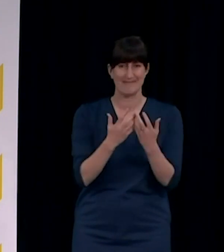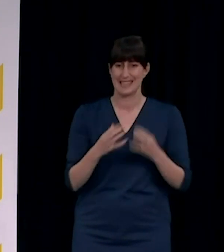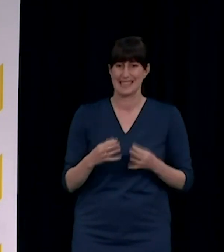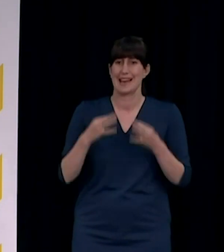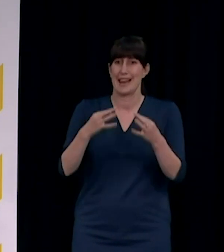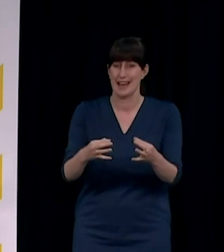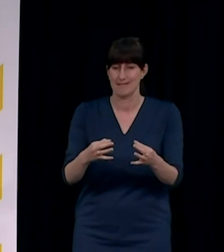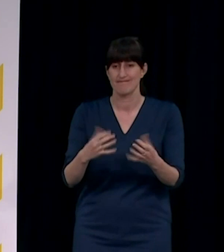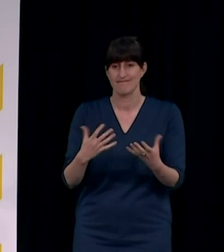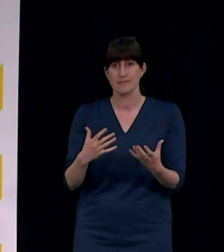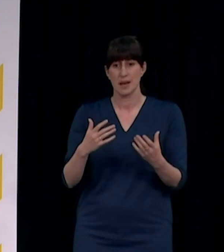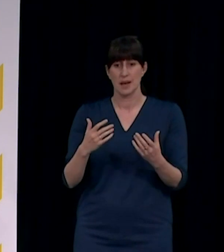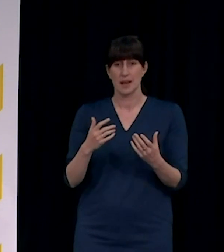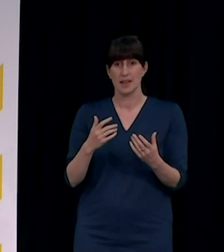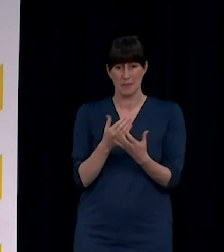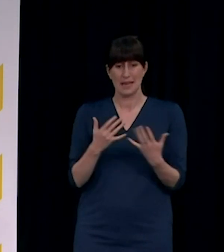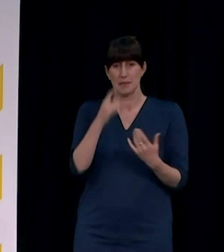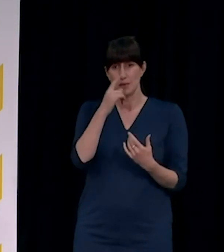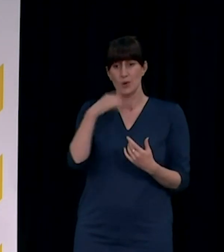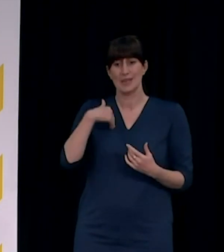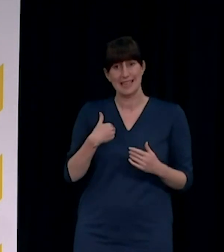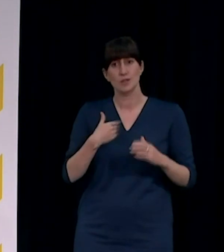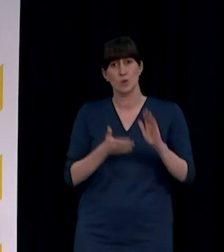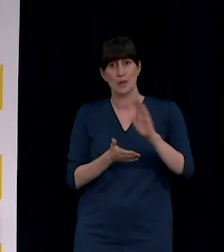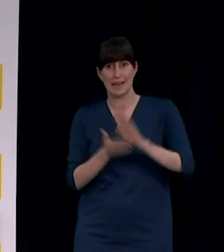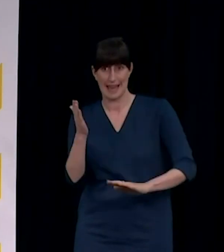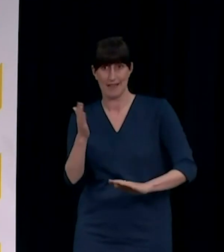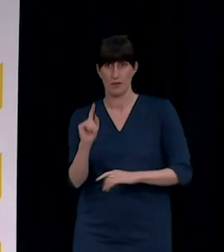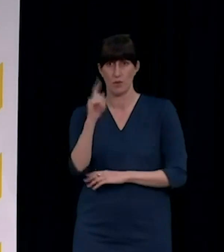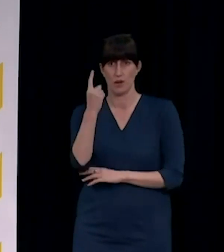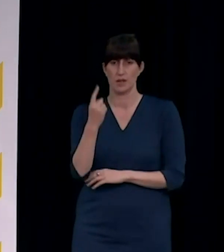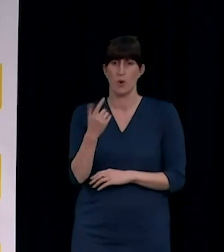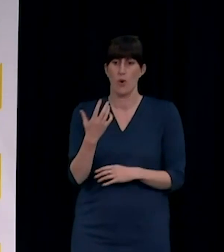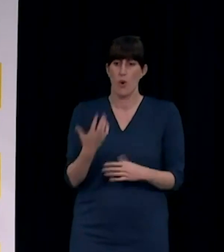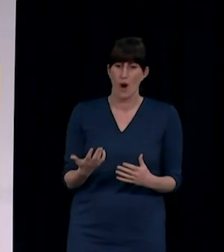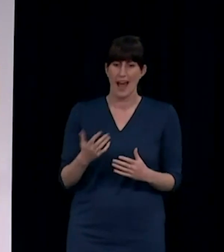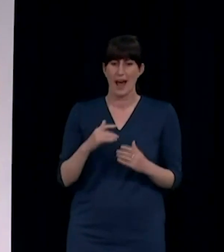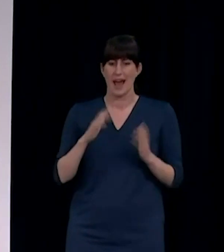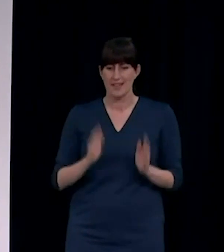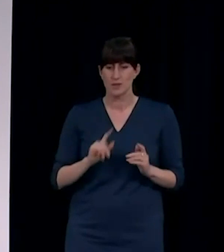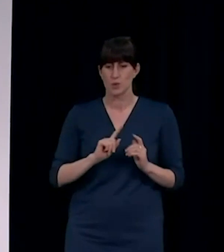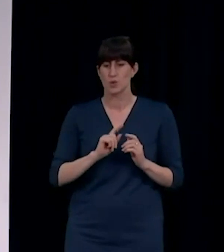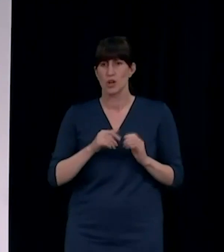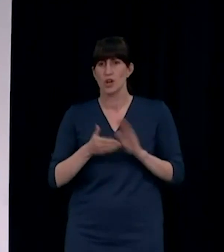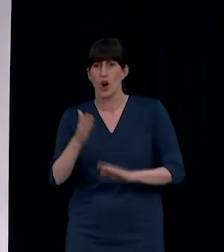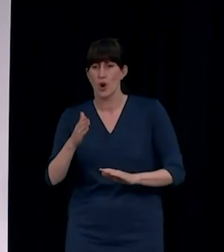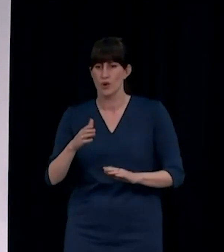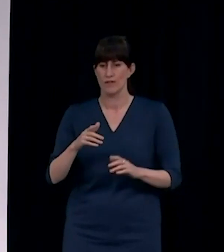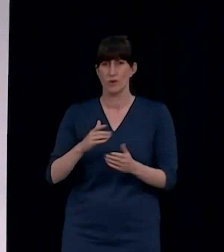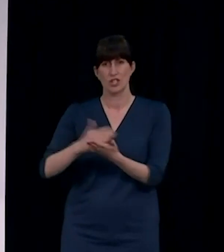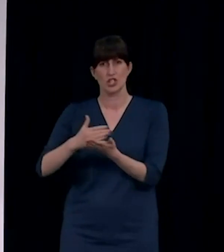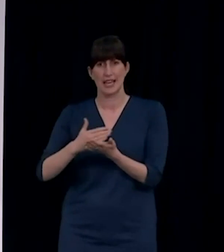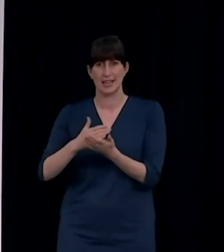leave Auckland permanently, or part of their life, such as their child, is across the boundary, and they may have shared care arrangements.